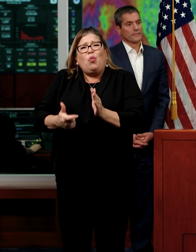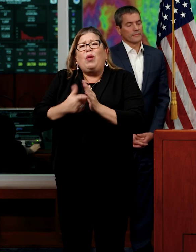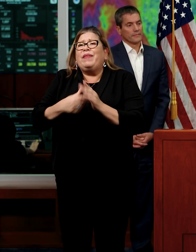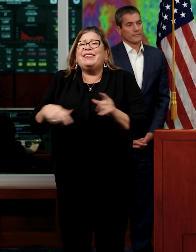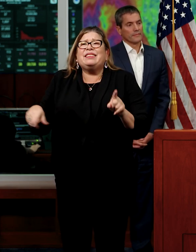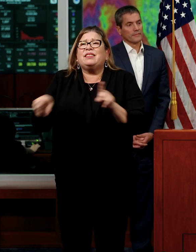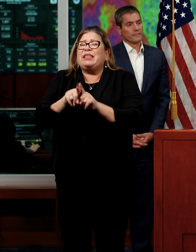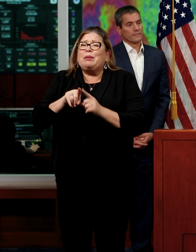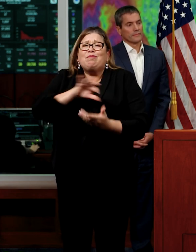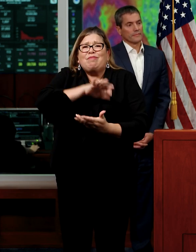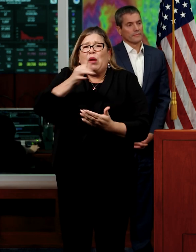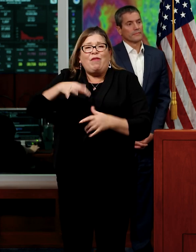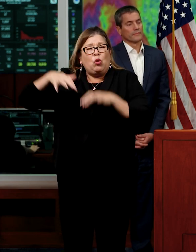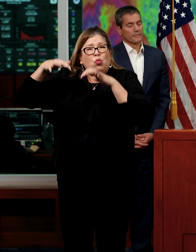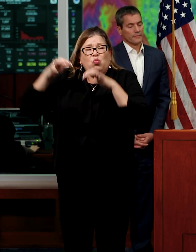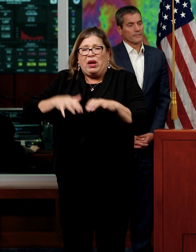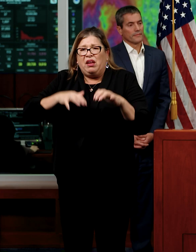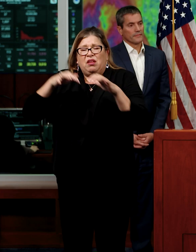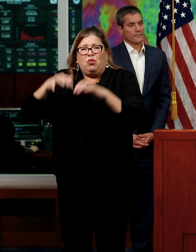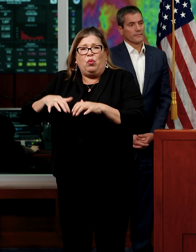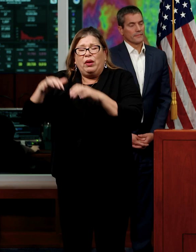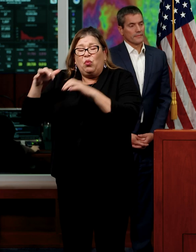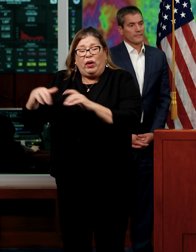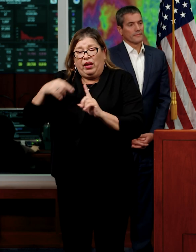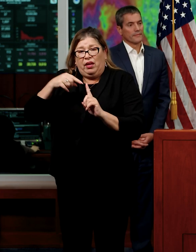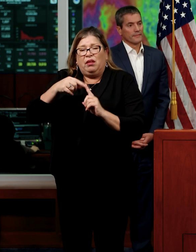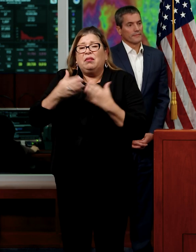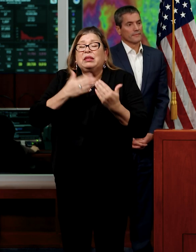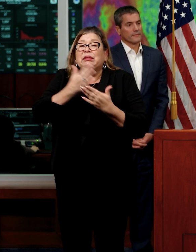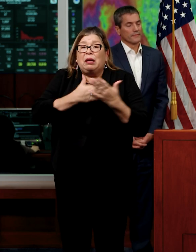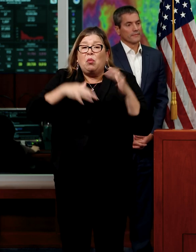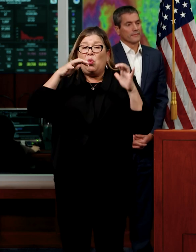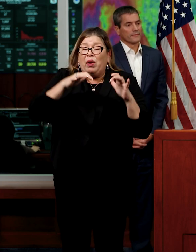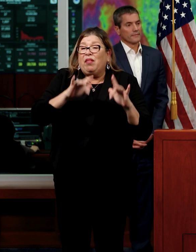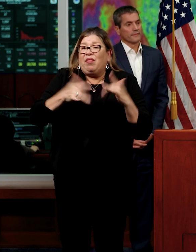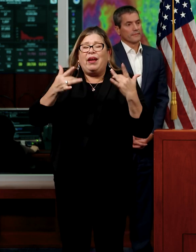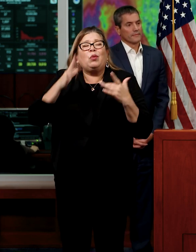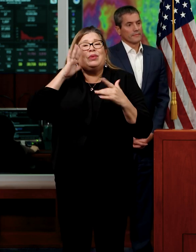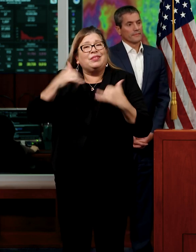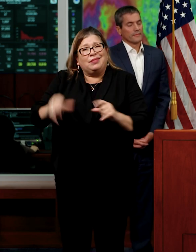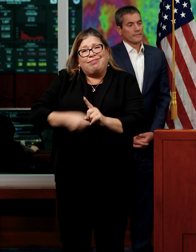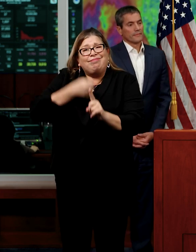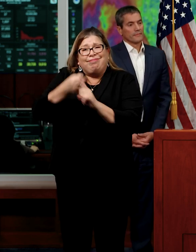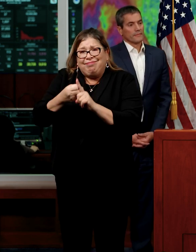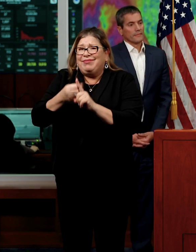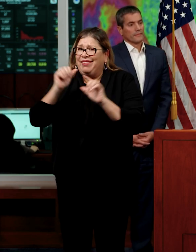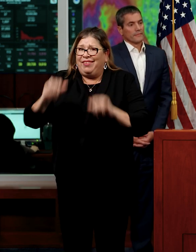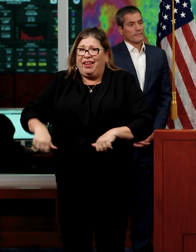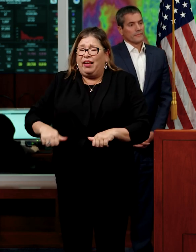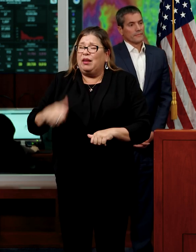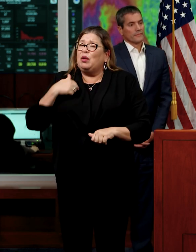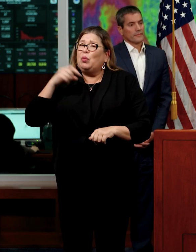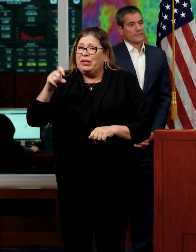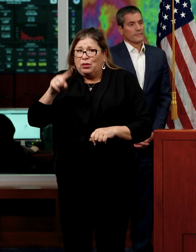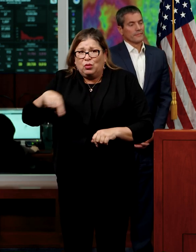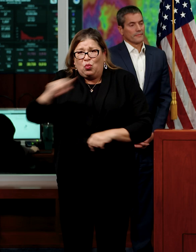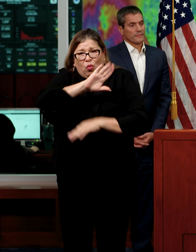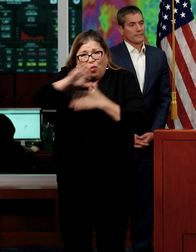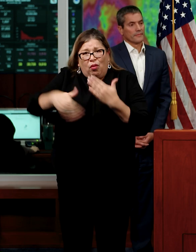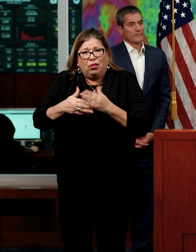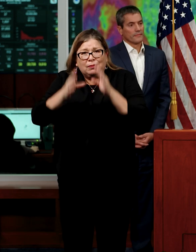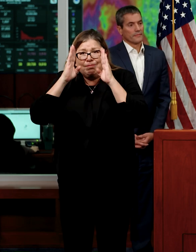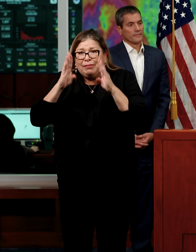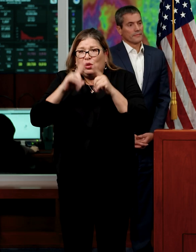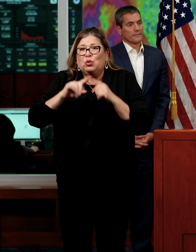to inflict significant damage. So we do need all Californians to be attentive to